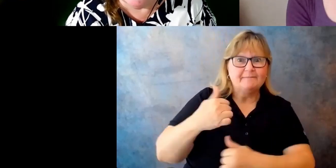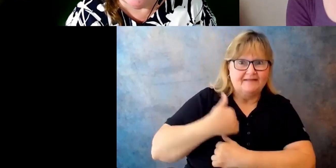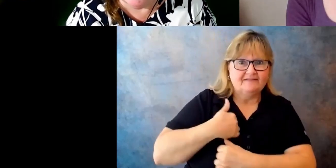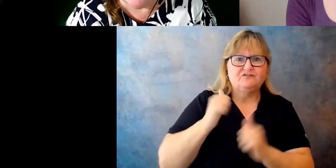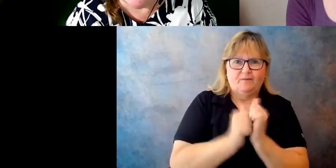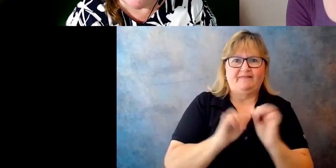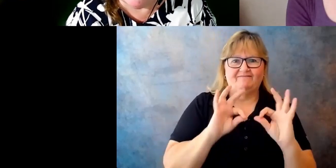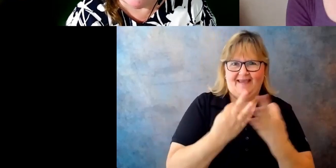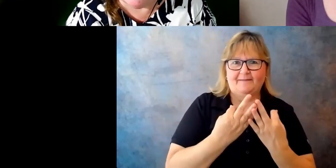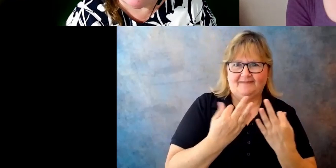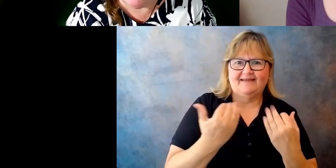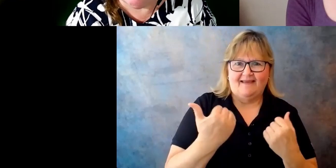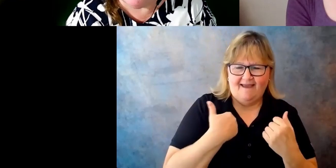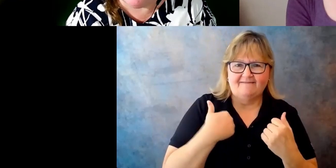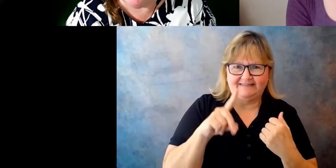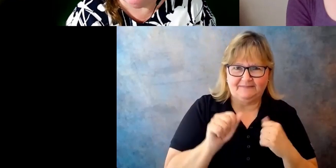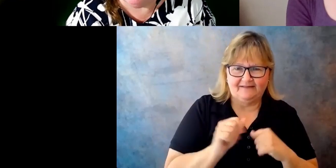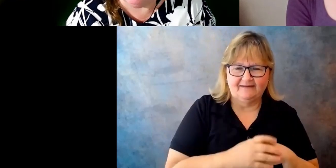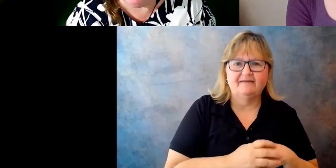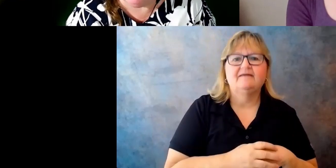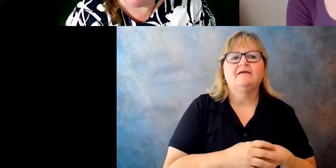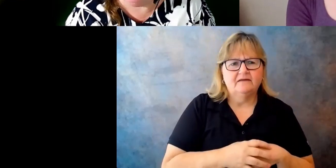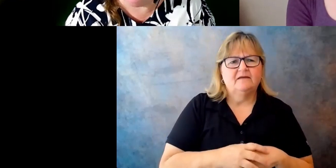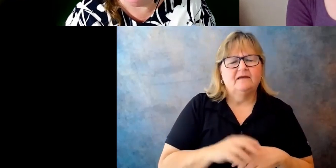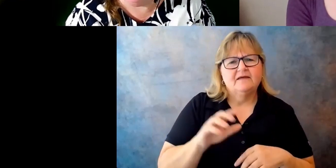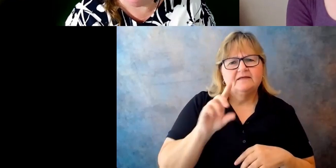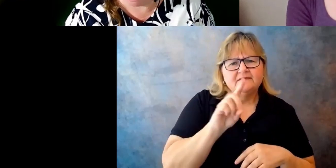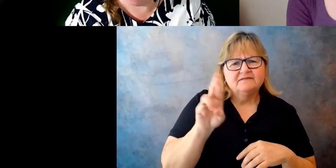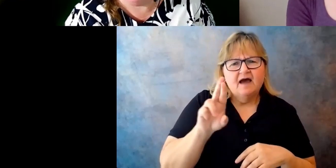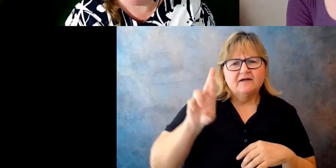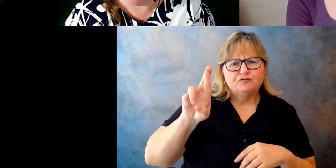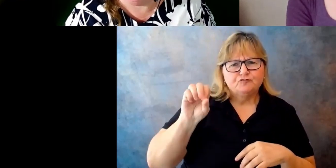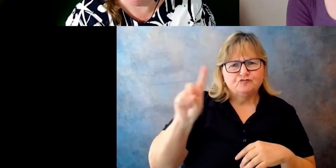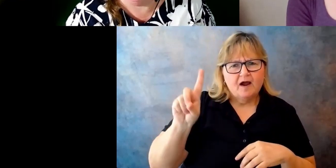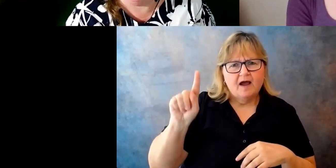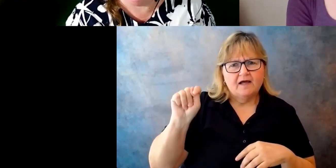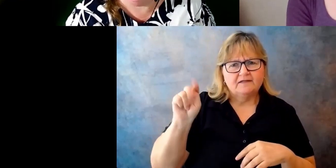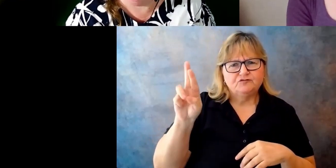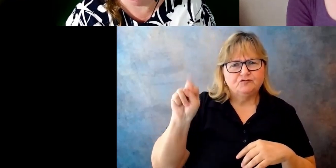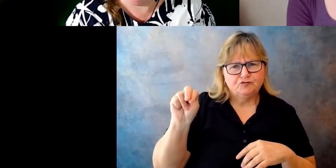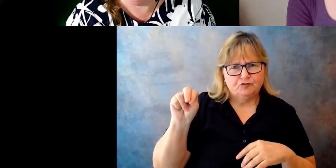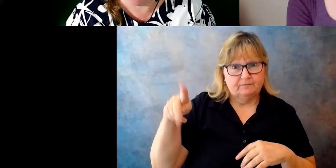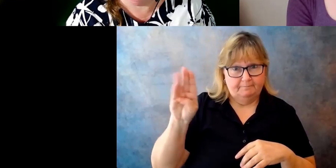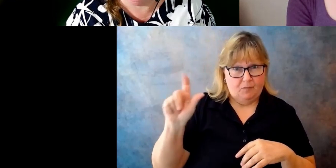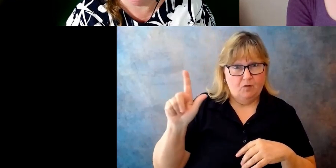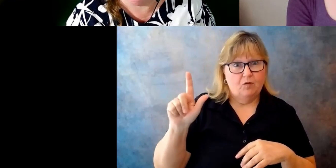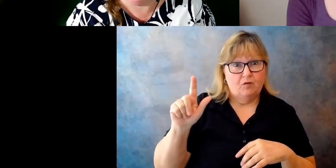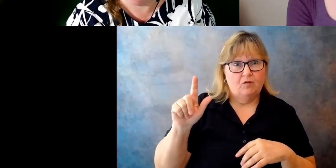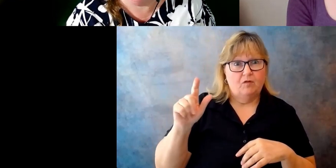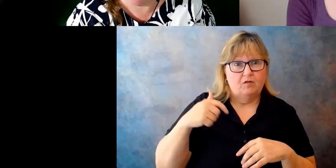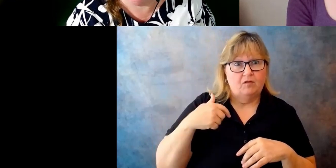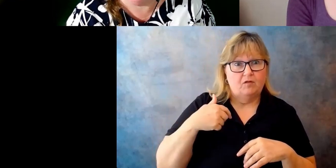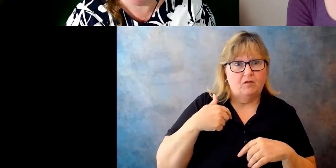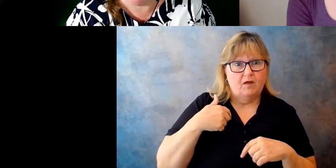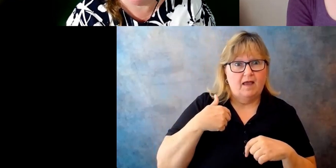was that Dr. Rud Turnbull, I think everybody probably is aware of, of Rud Turnbull and